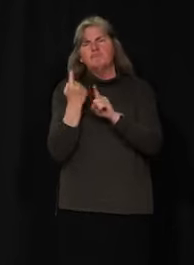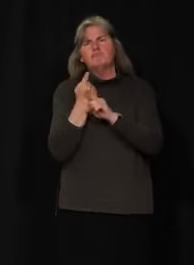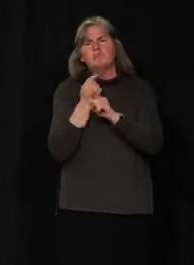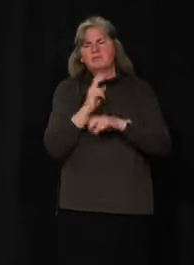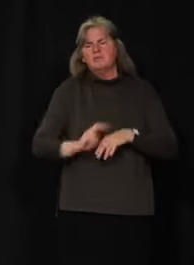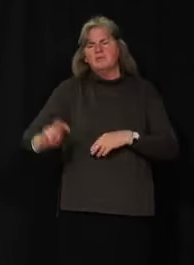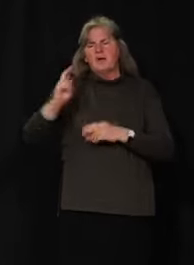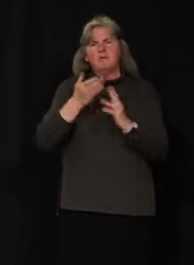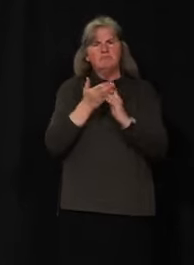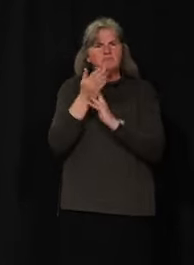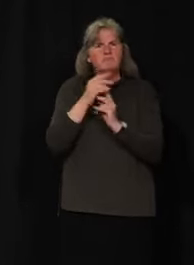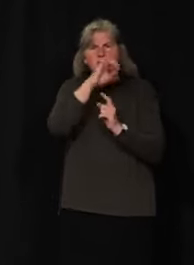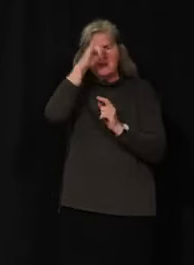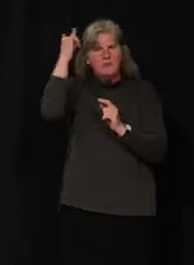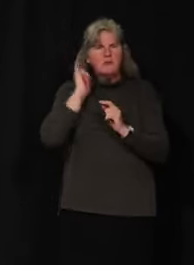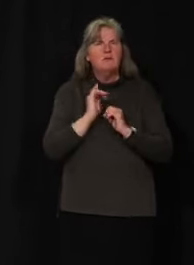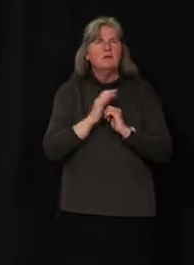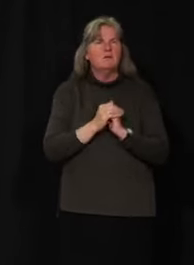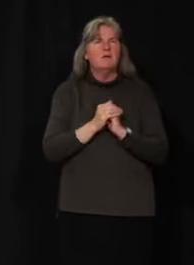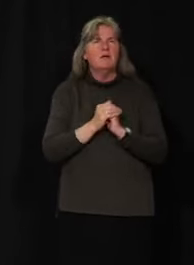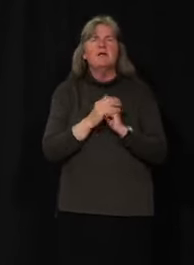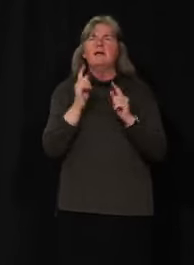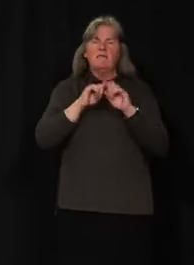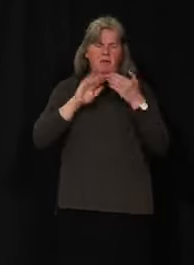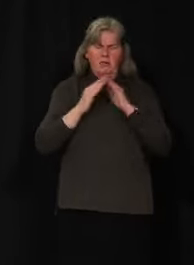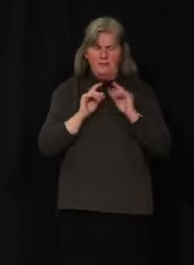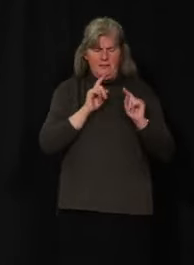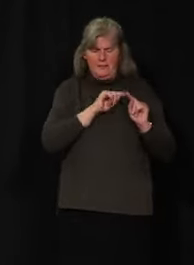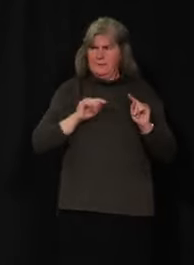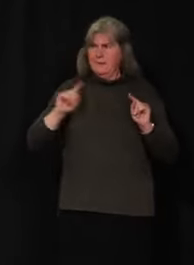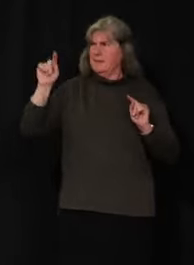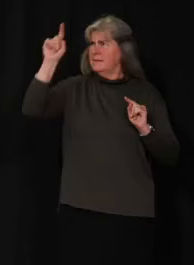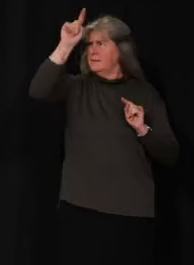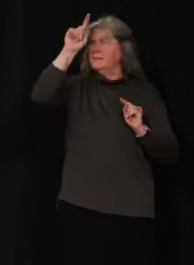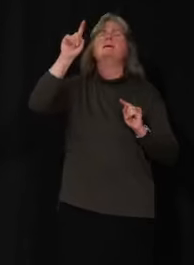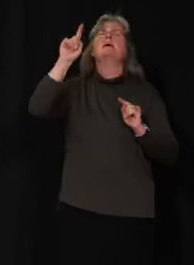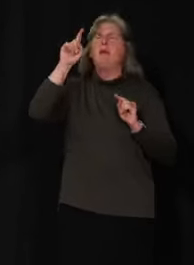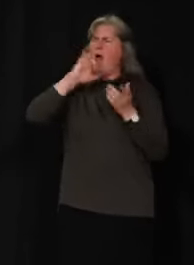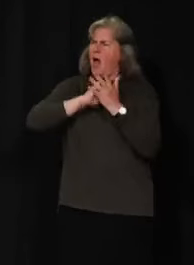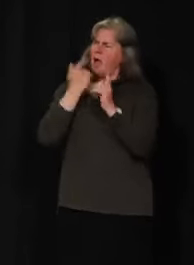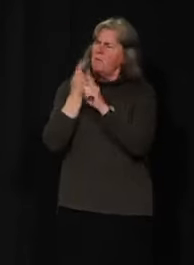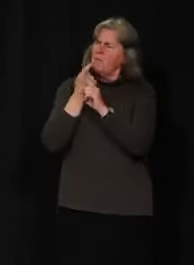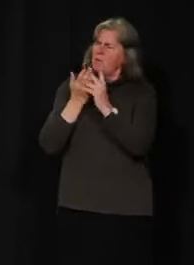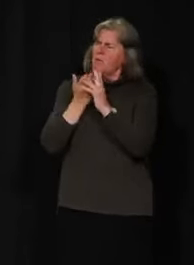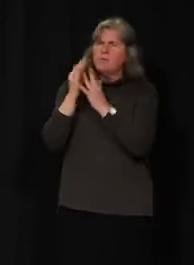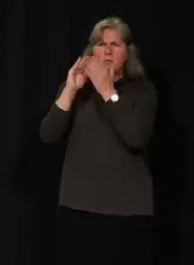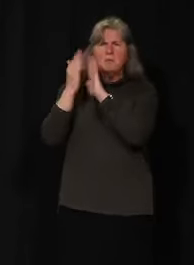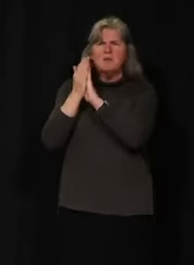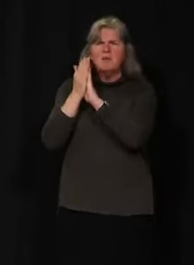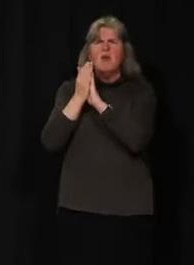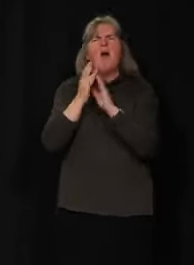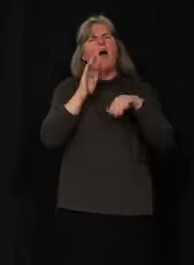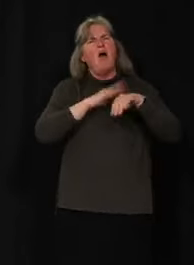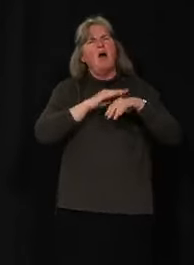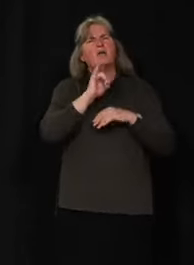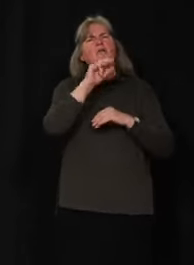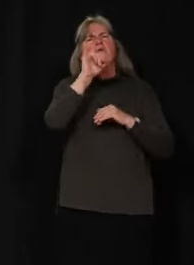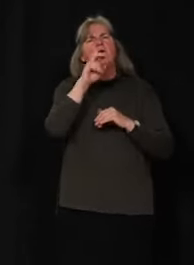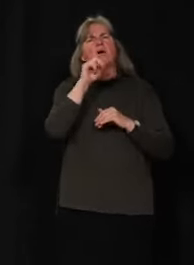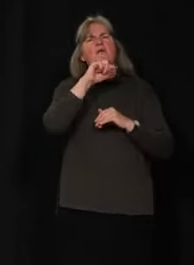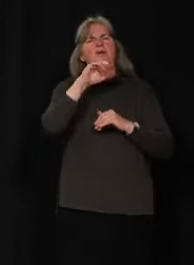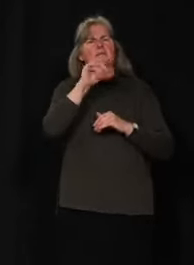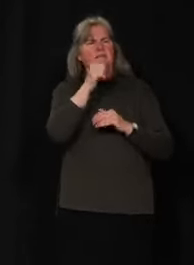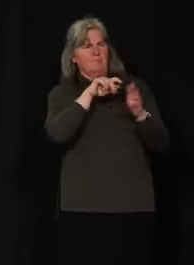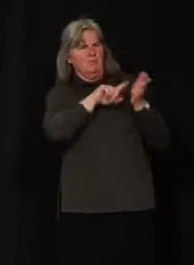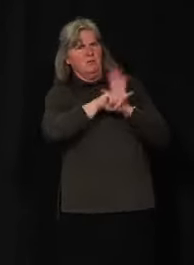which were developed with input from communities and can be found on UConn.ca. If you're going camping,